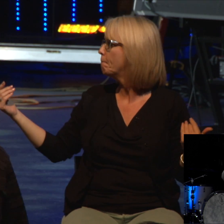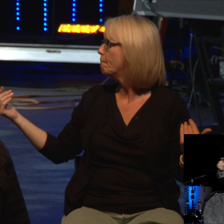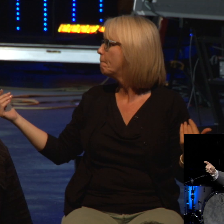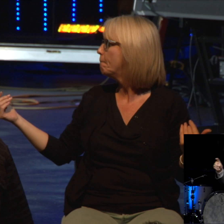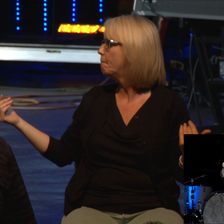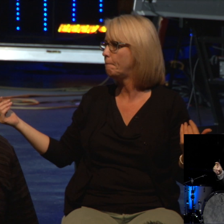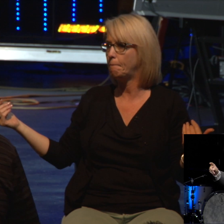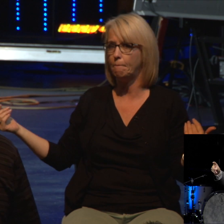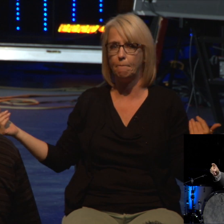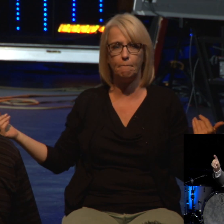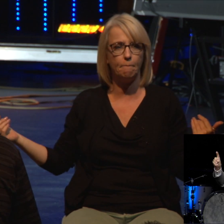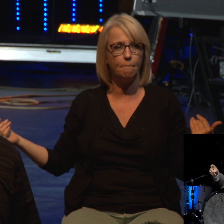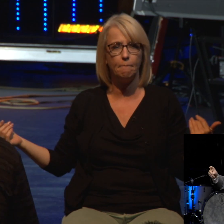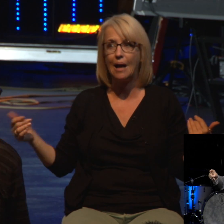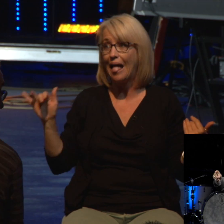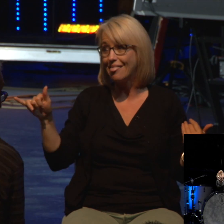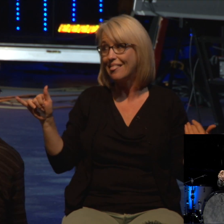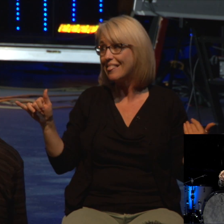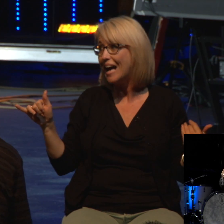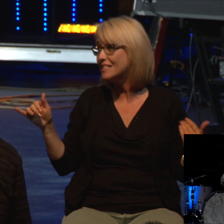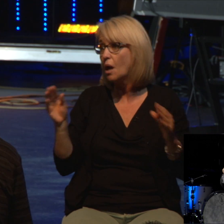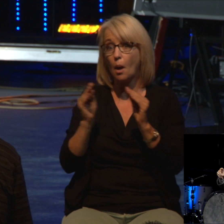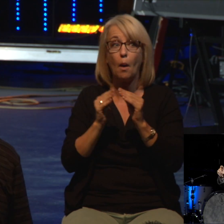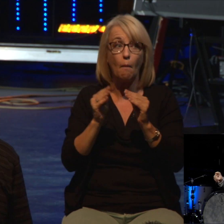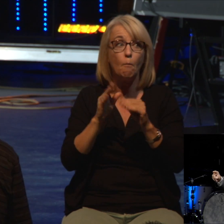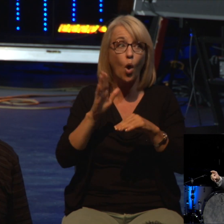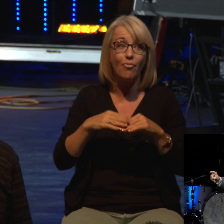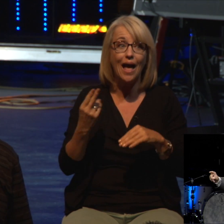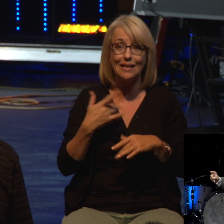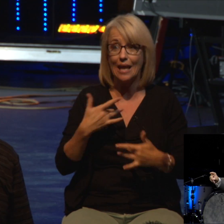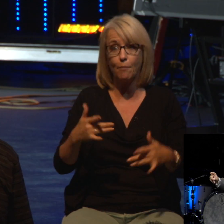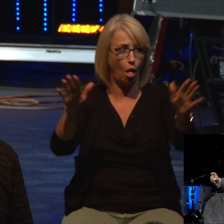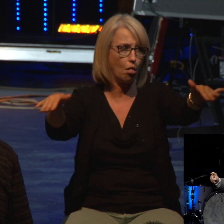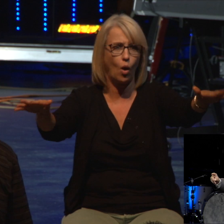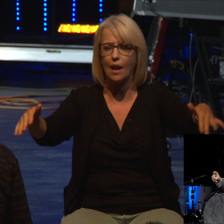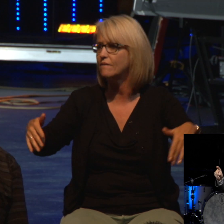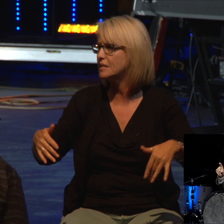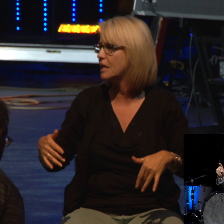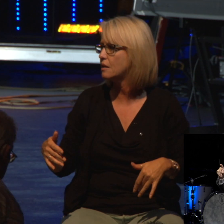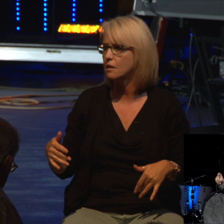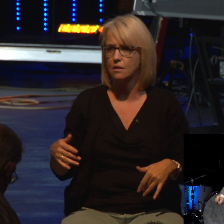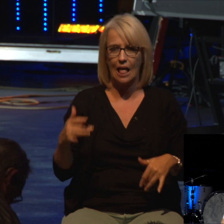is a larger percentage than usual but still not a very big percentage I have one more